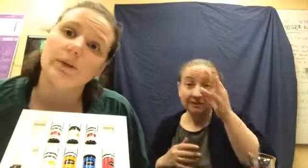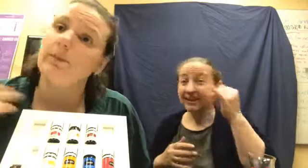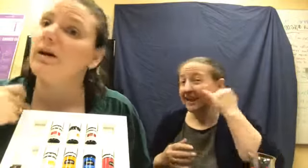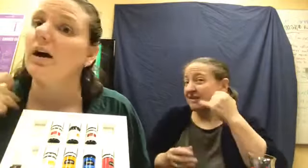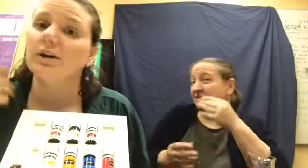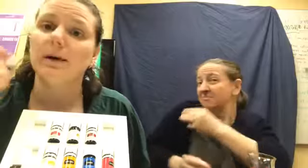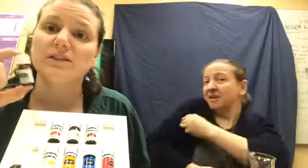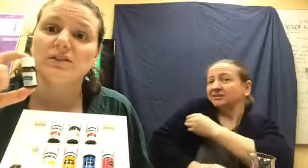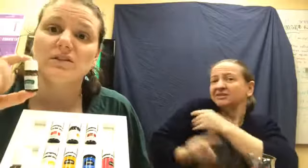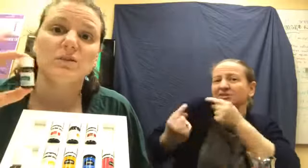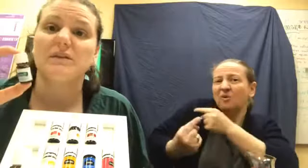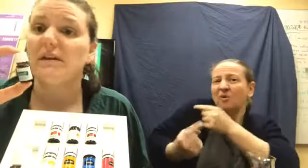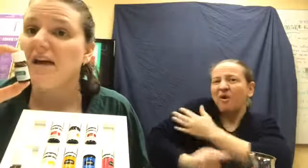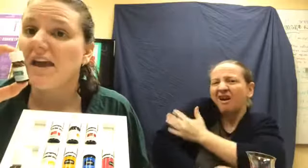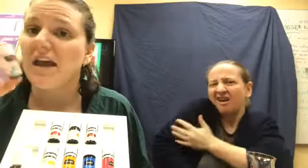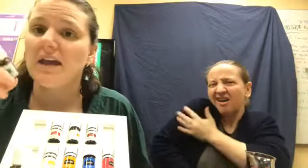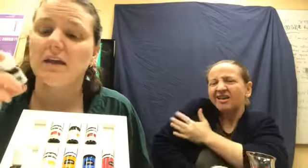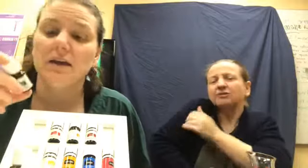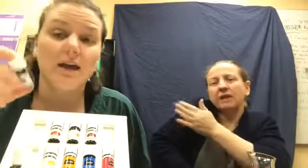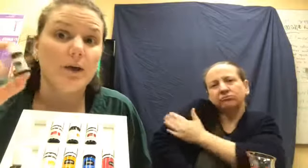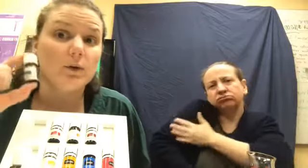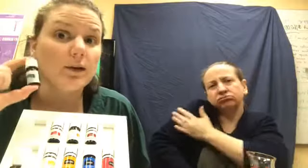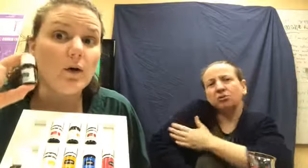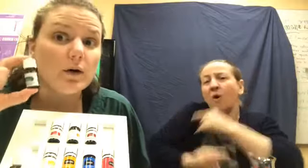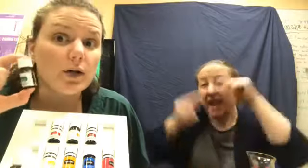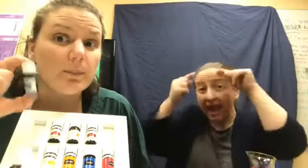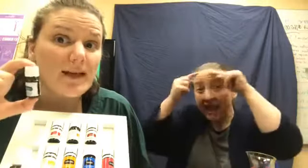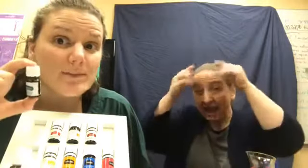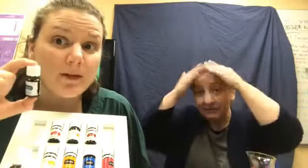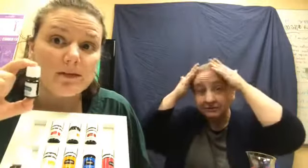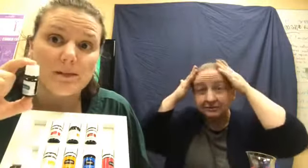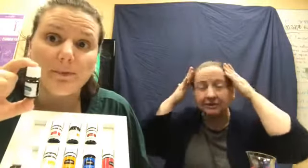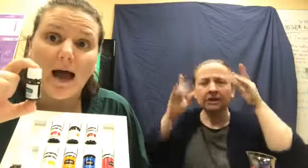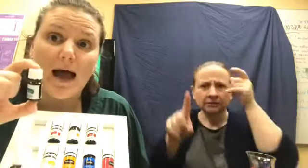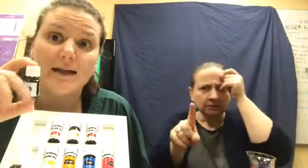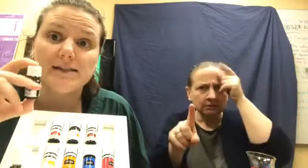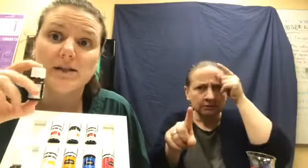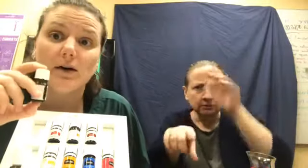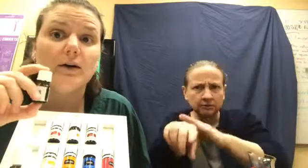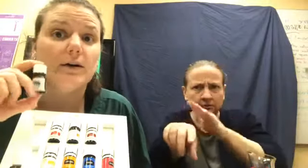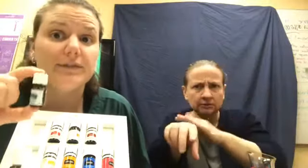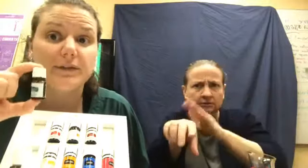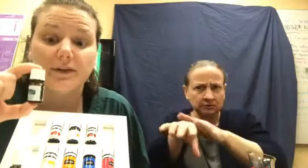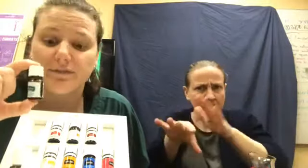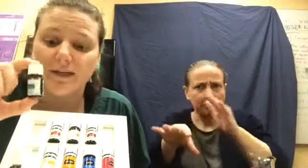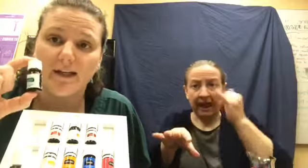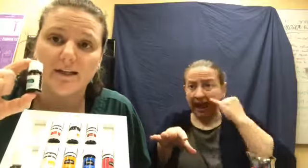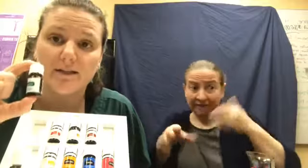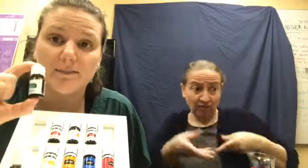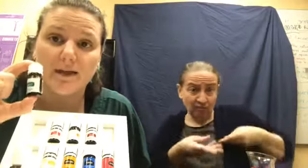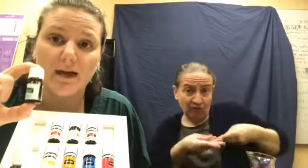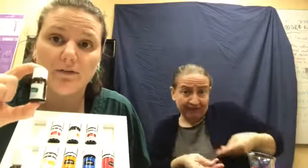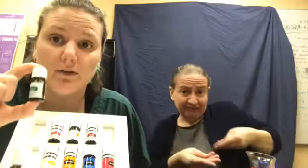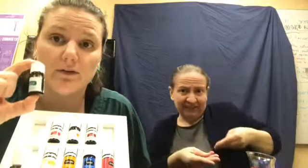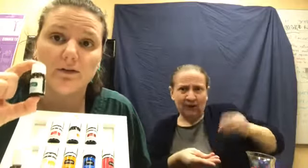can put it on your muscles. If you have a headache, it will lower your breast milk supply. So, if you're feeding, just be careful to